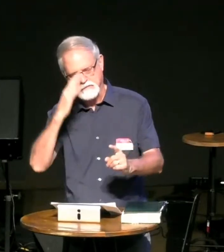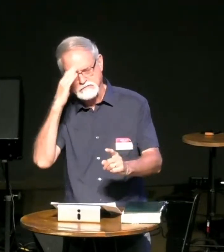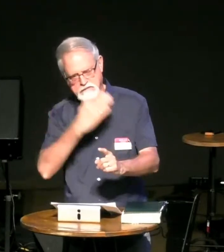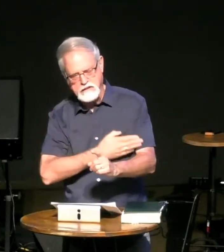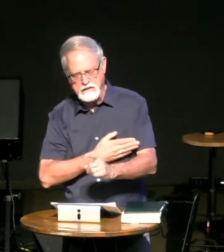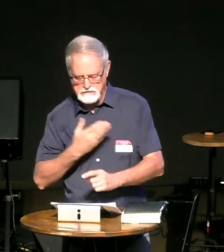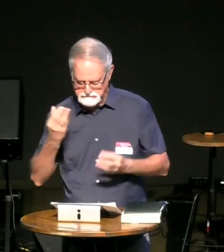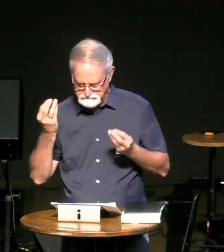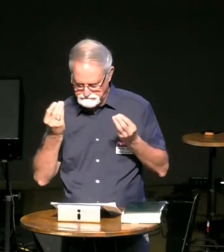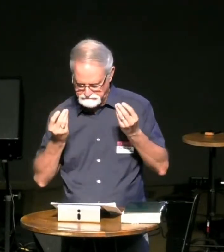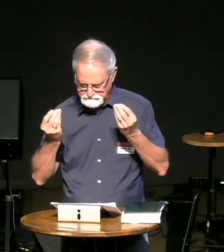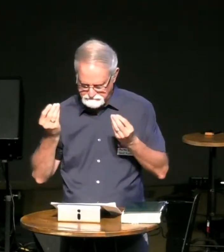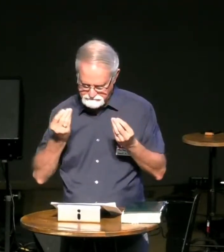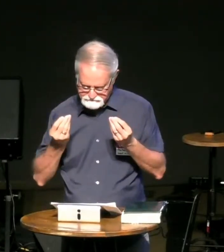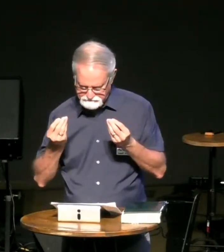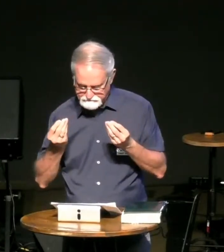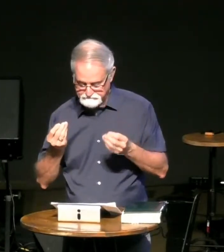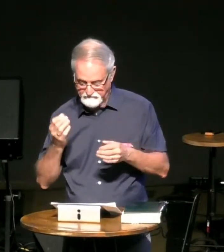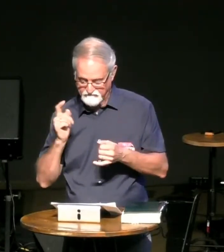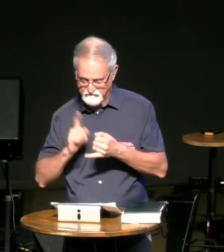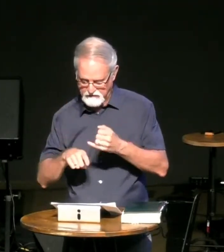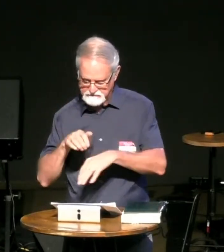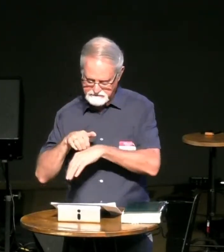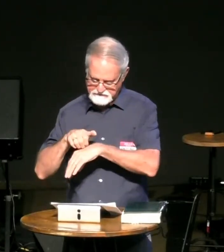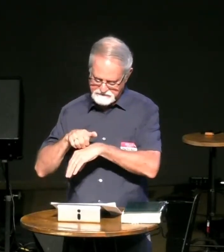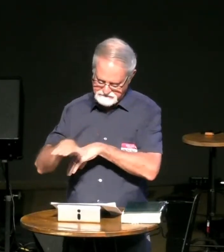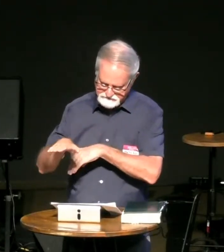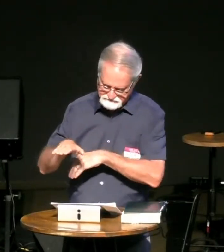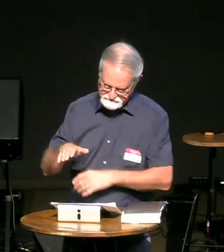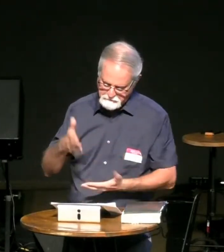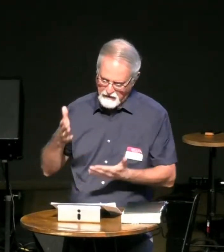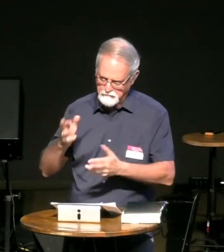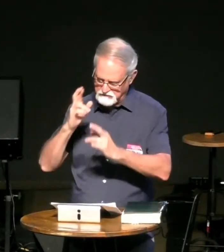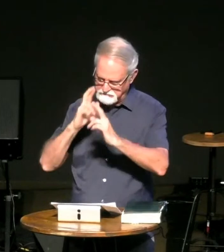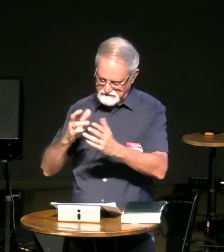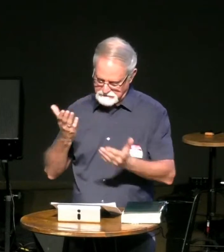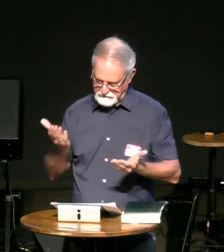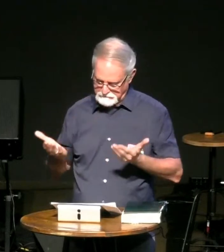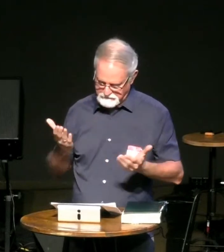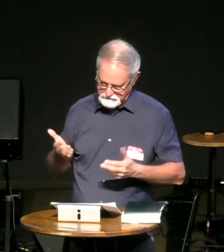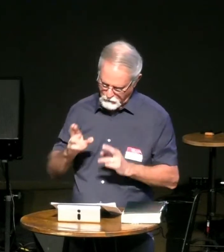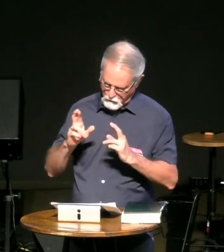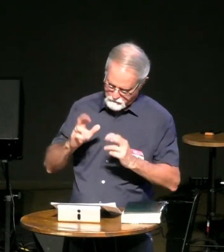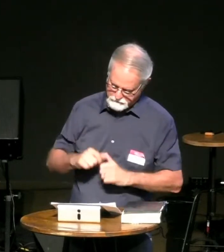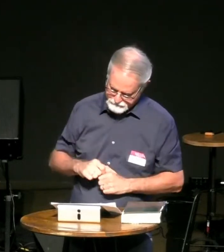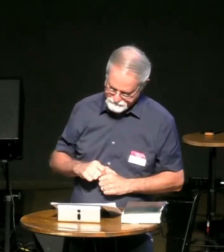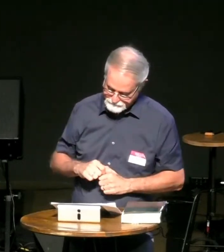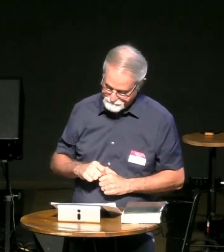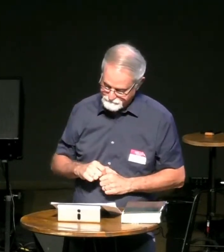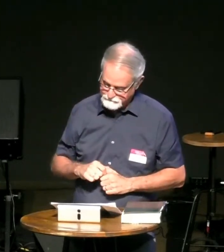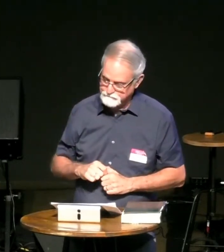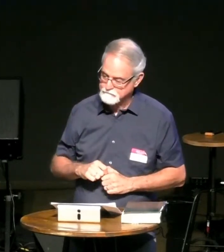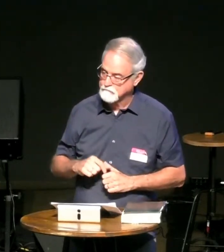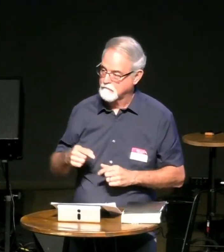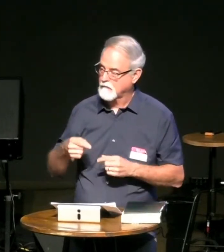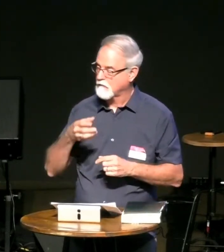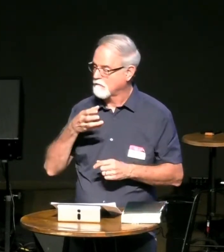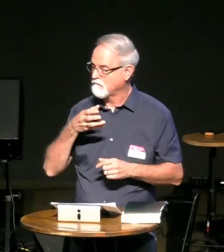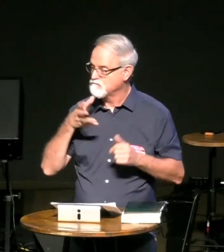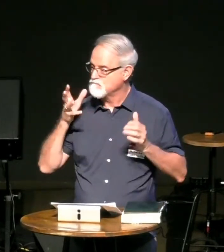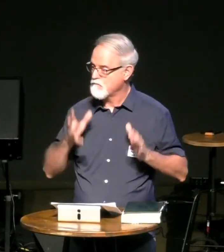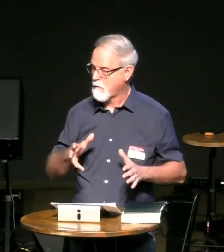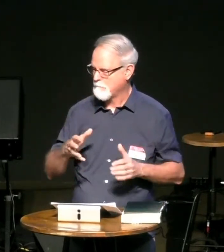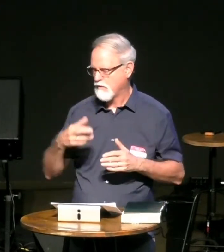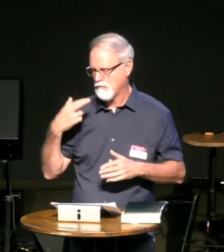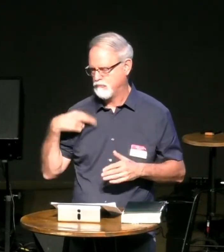he loved very much and the owner said i will send him maybe they will respect him